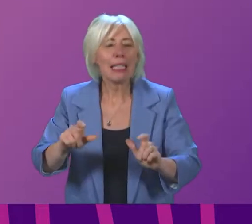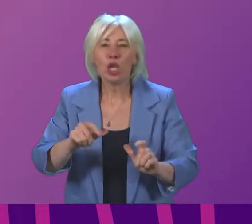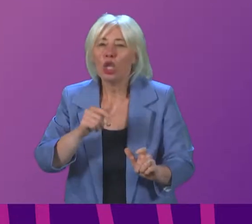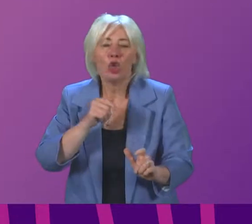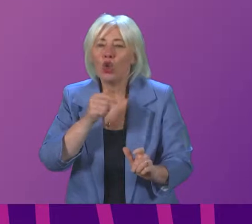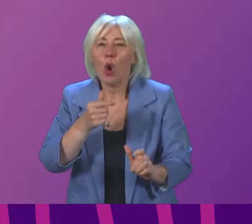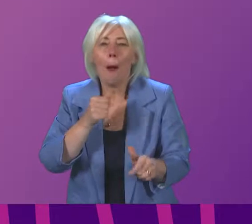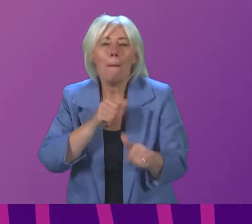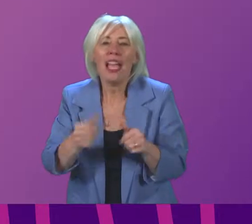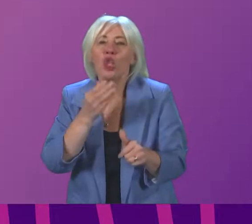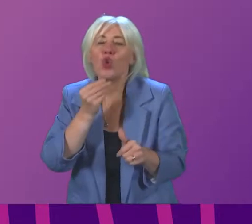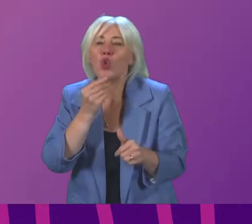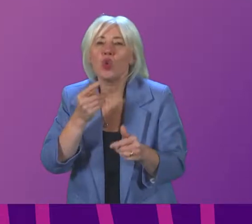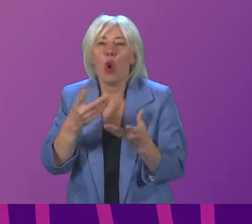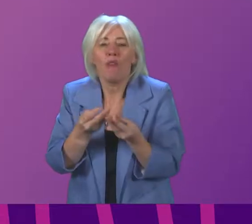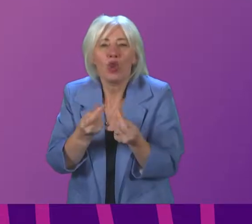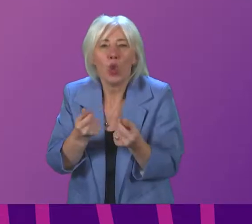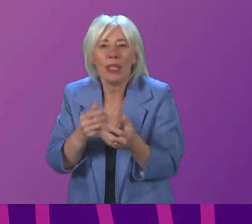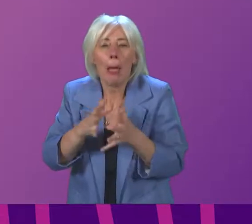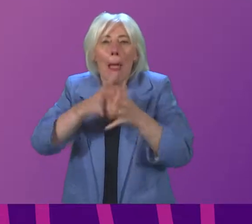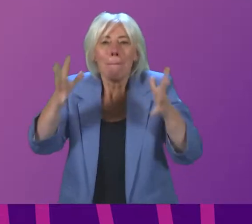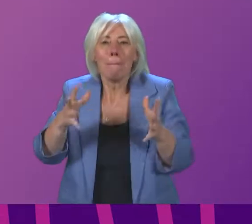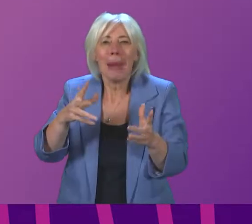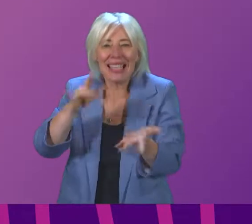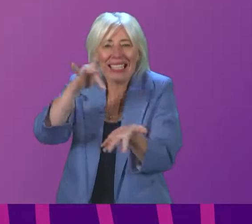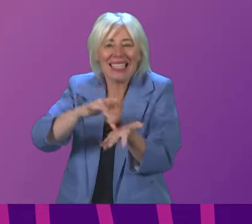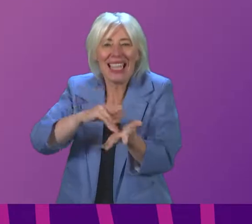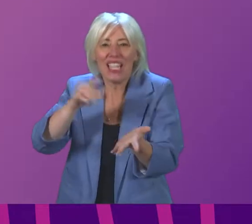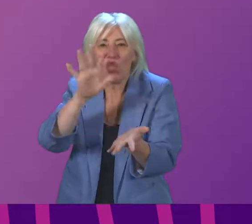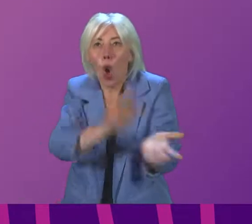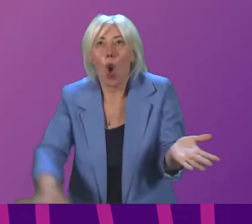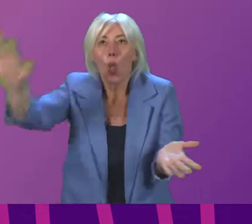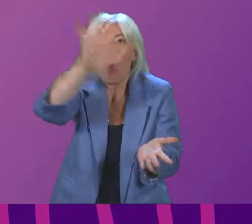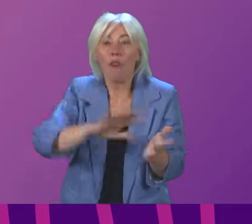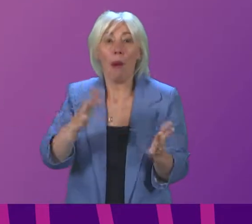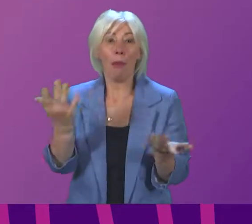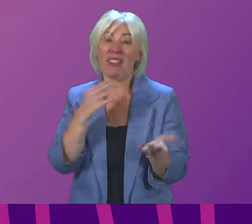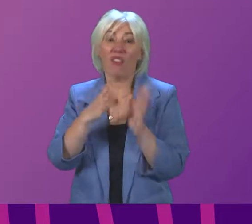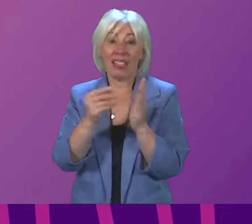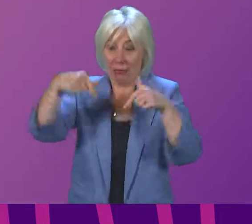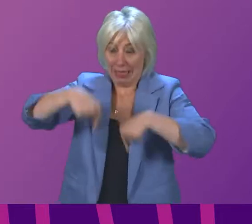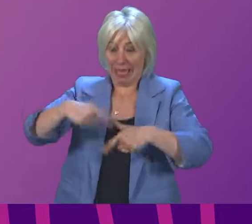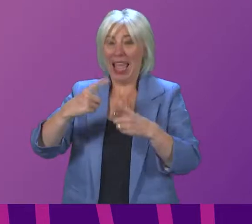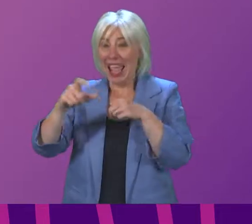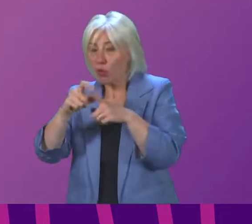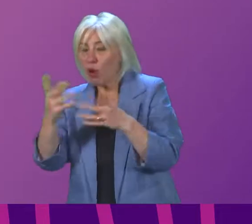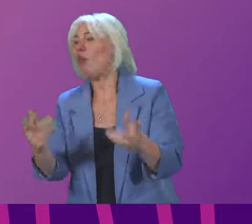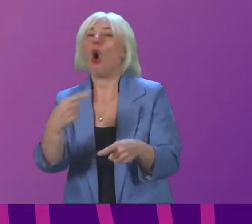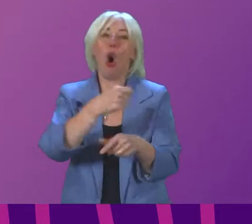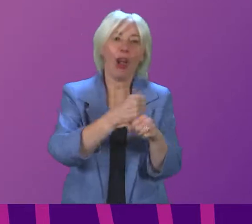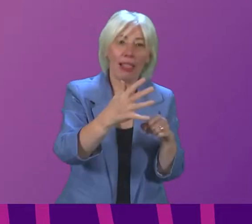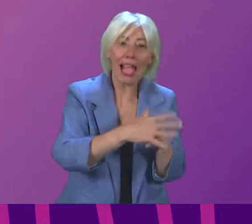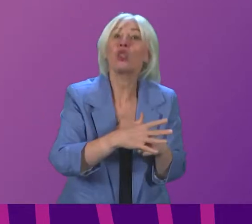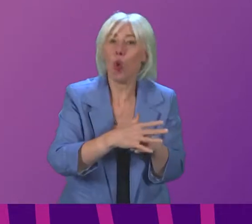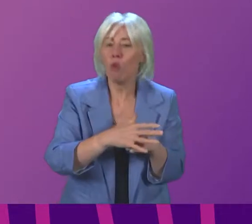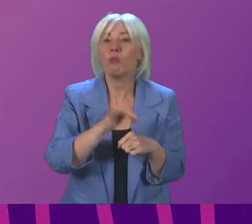of resources to have mass clinics in every part of the country, but in some areas, perhaps here in the City of Edinburgh, in Glasgow for example, that